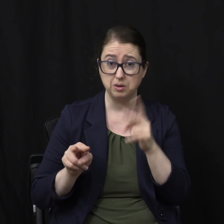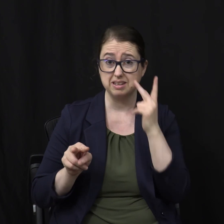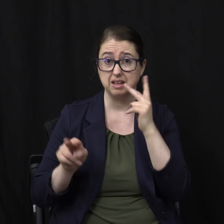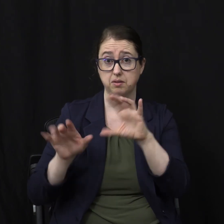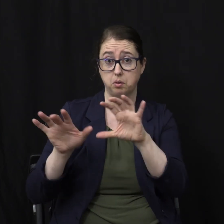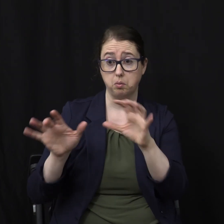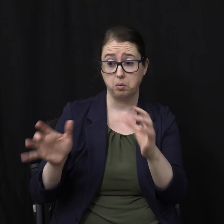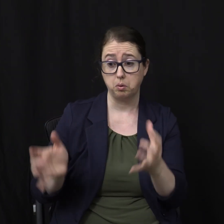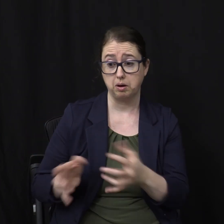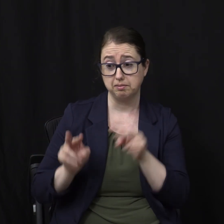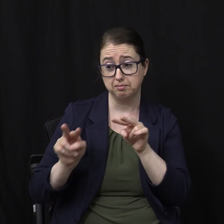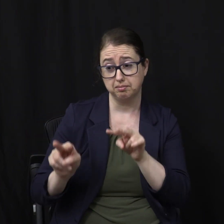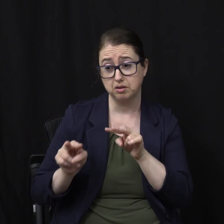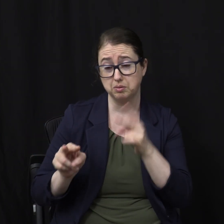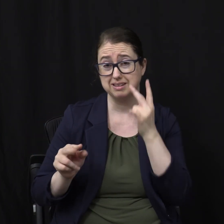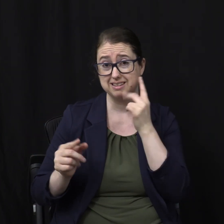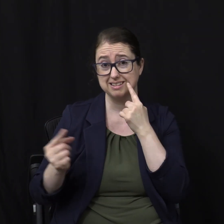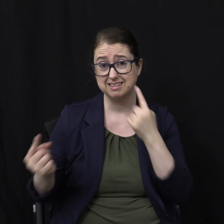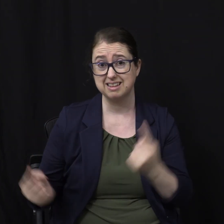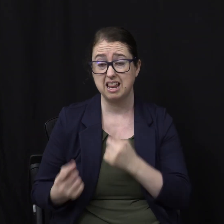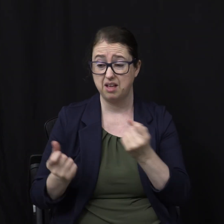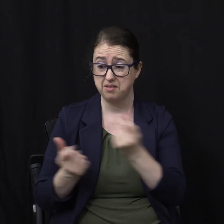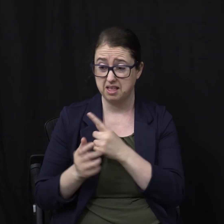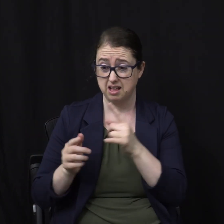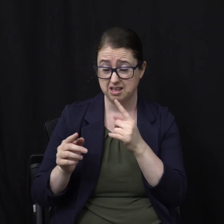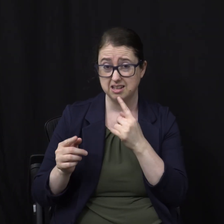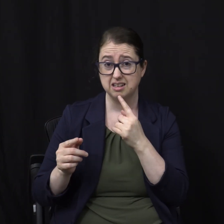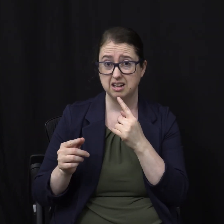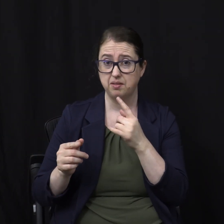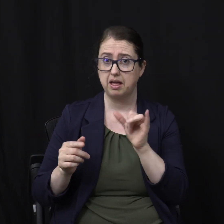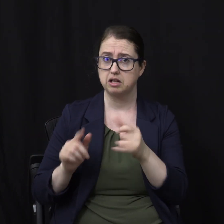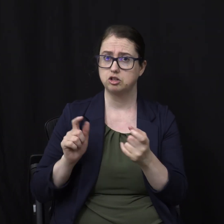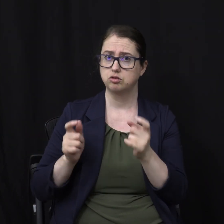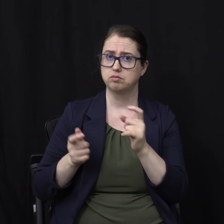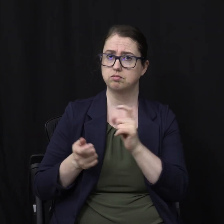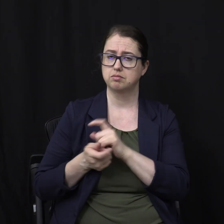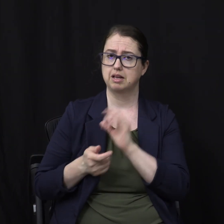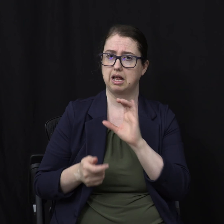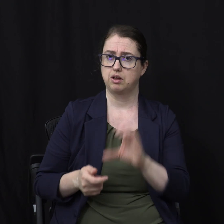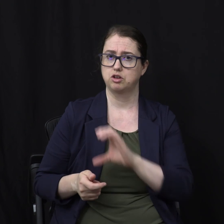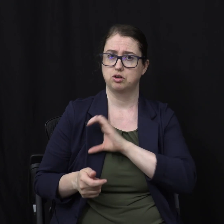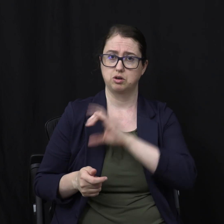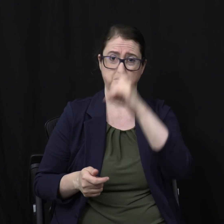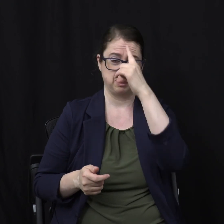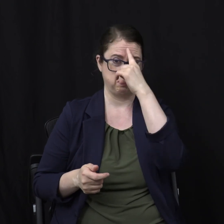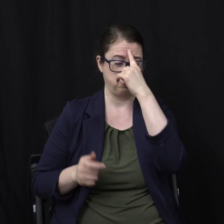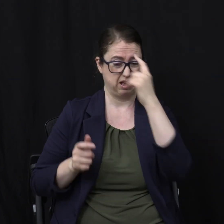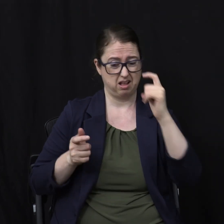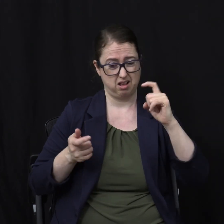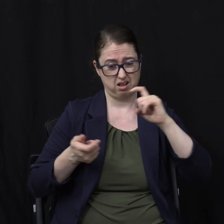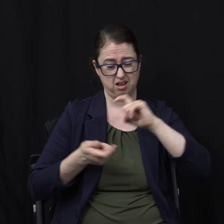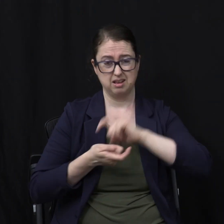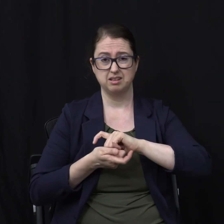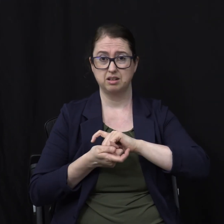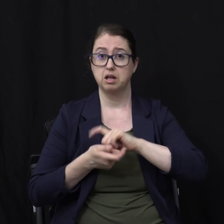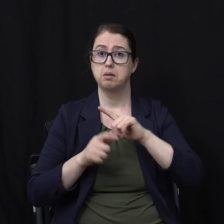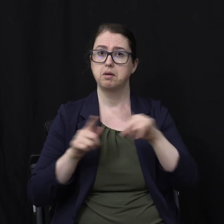the world And the degradations Of sin That starts to react Upon our character Literal brain circuitry But when we behold